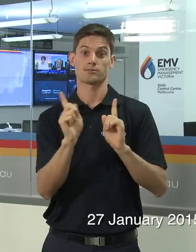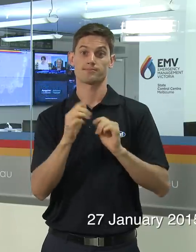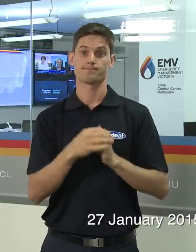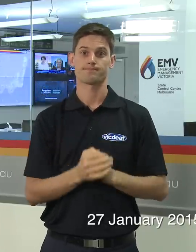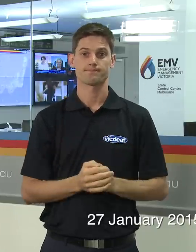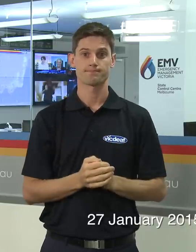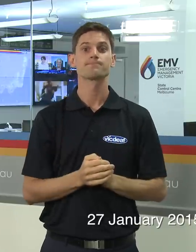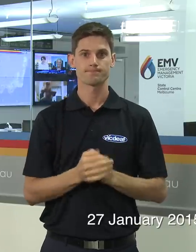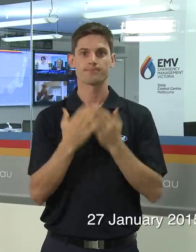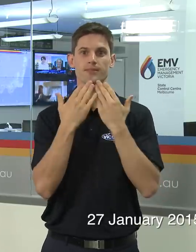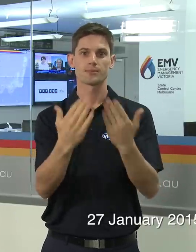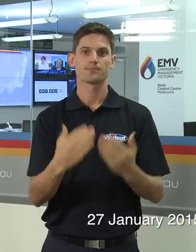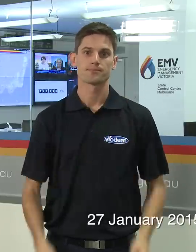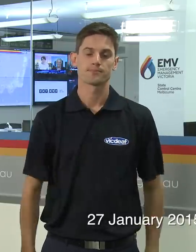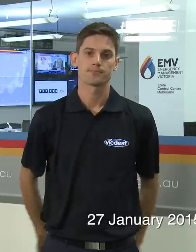the next coming weeks. thank you.